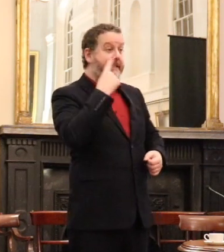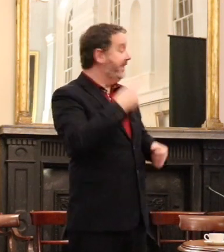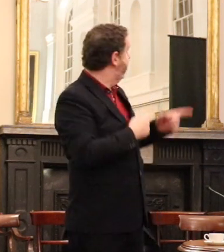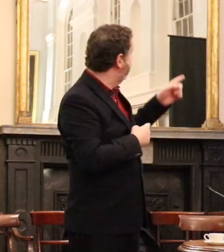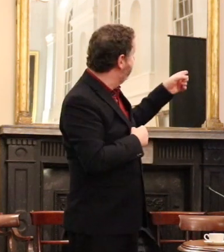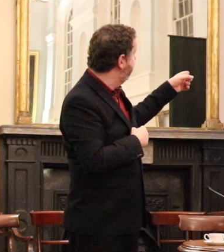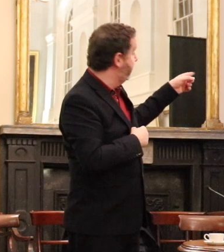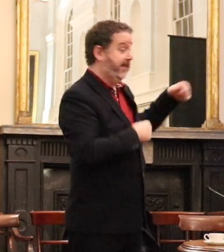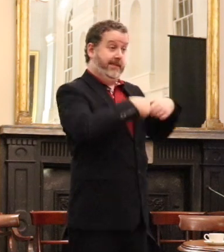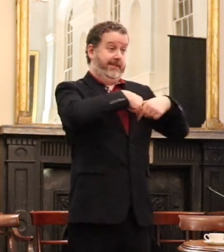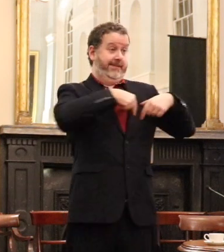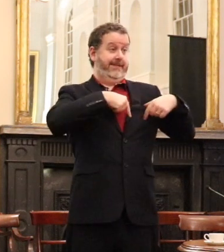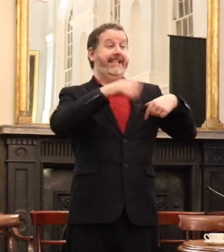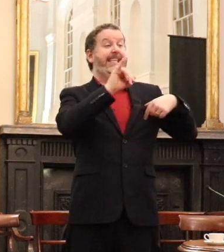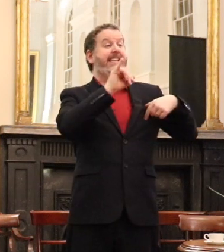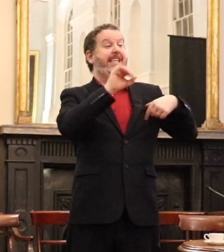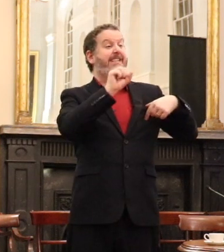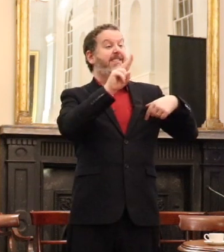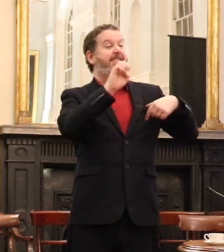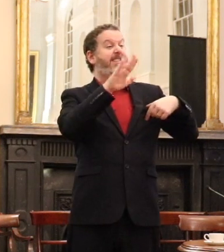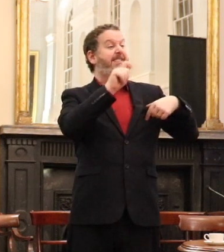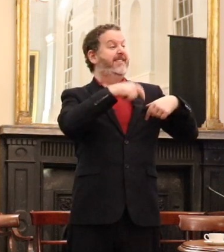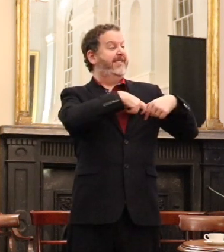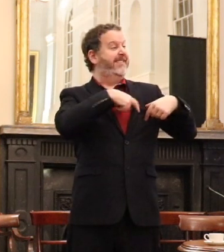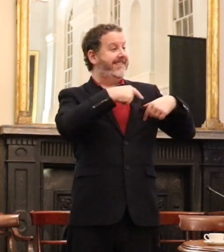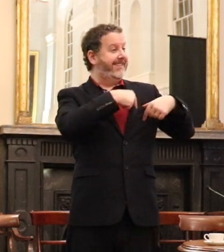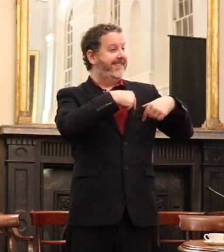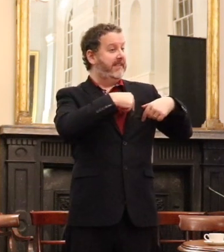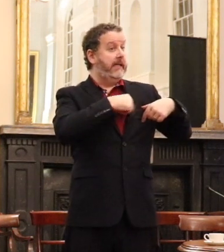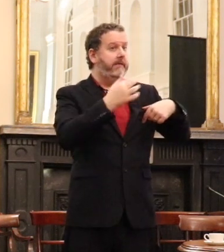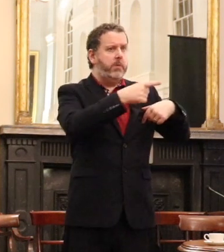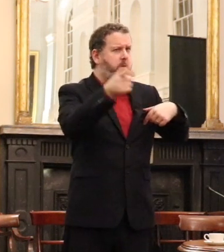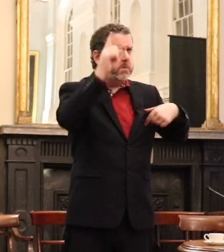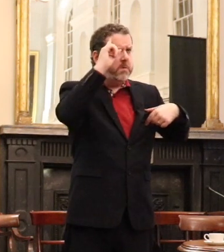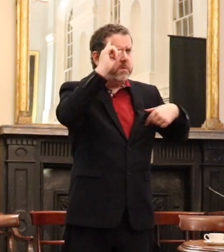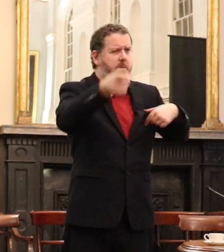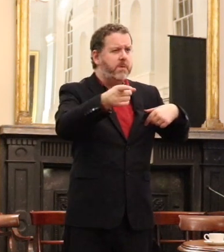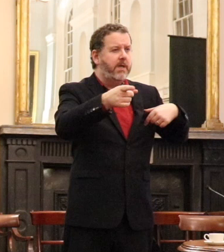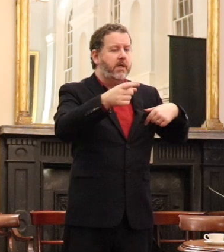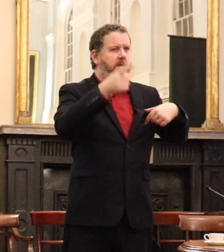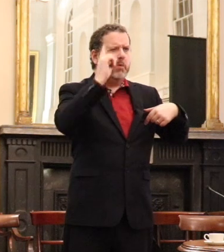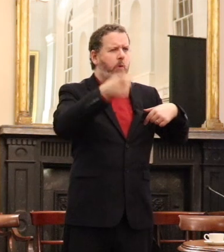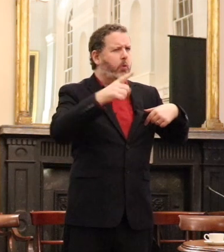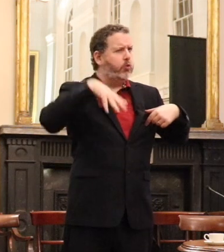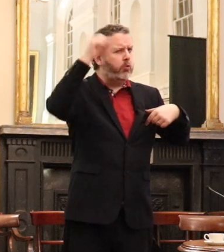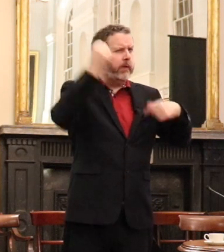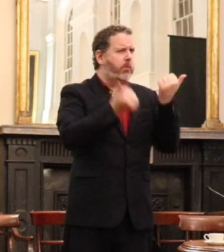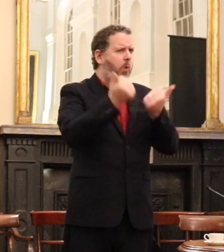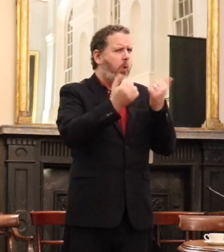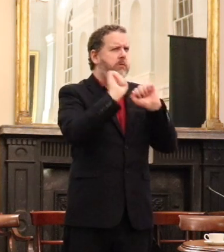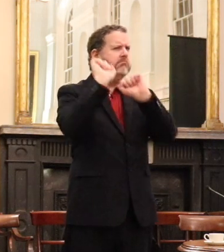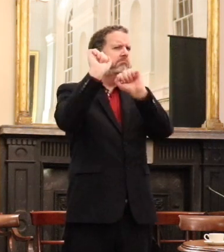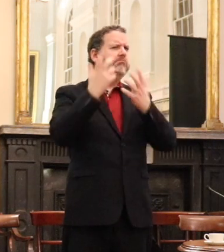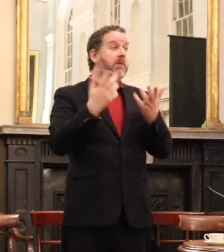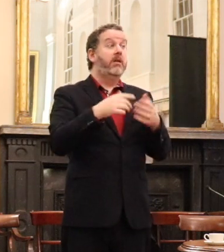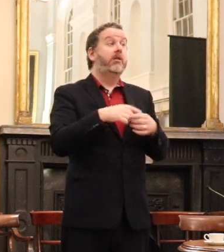Isol on a sticker on her jacket. But for those of you who aren't familiar with the work of the screen I should just point out that